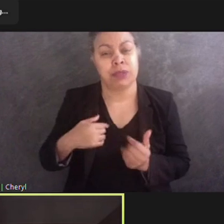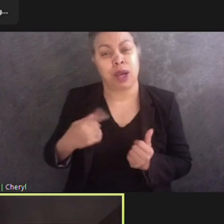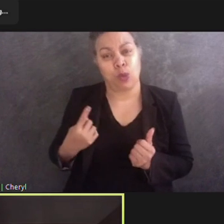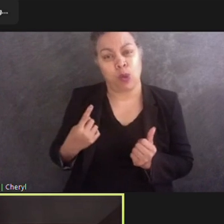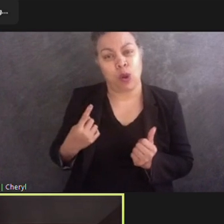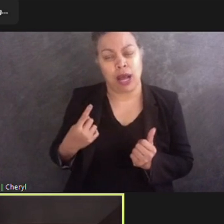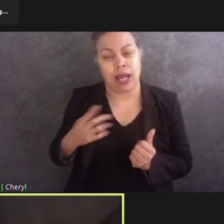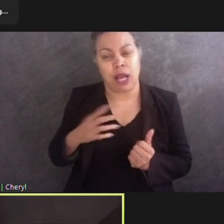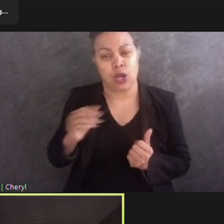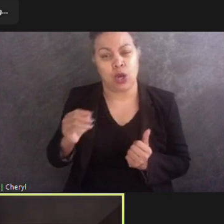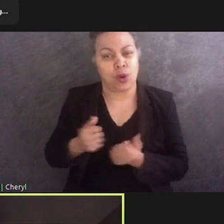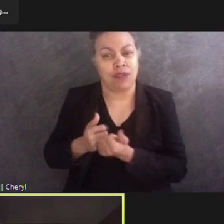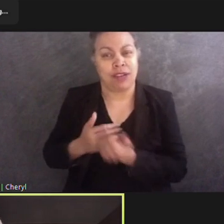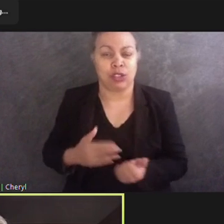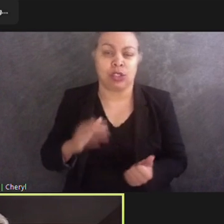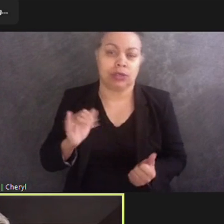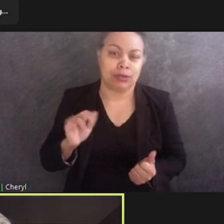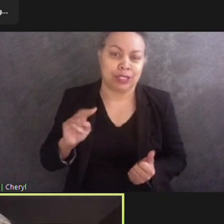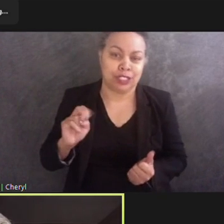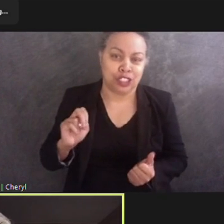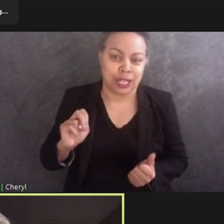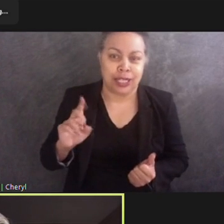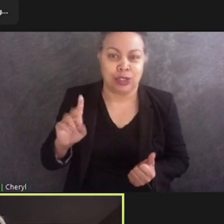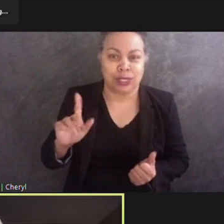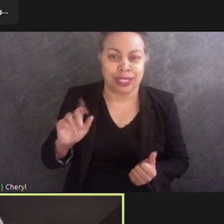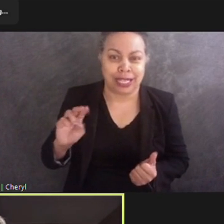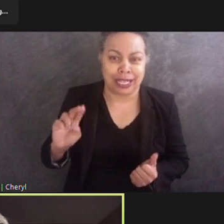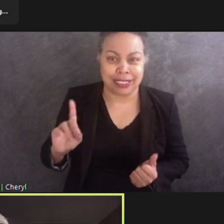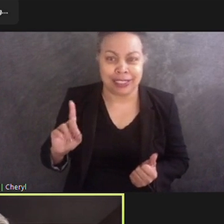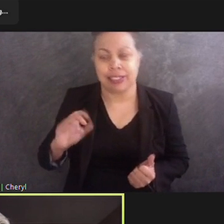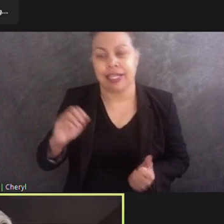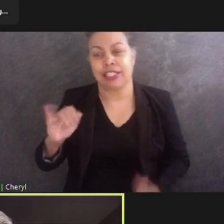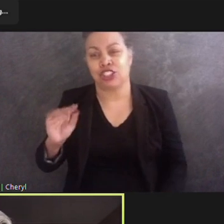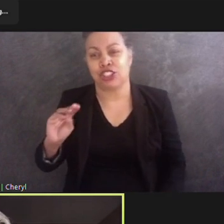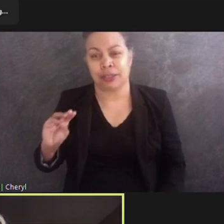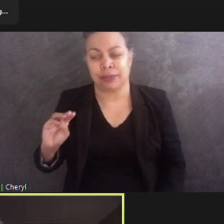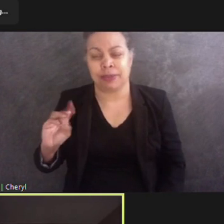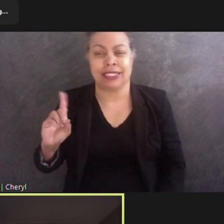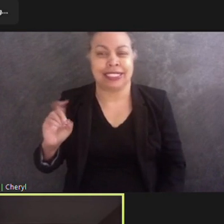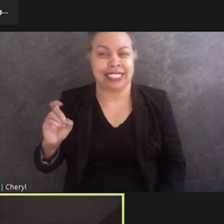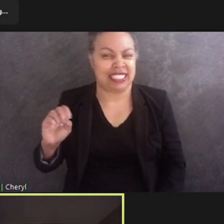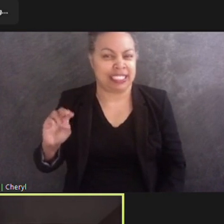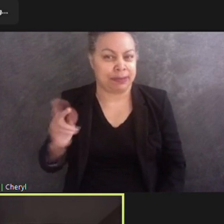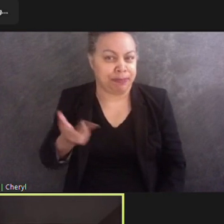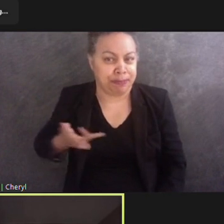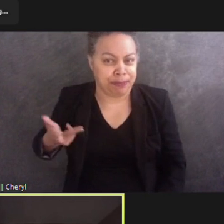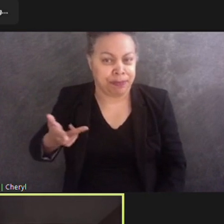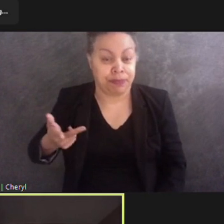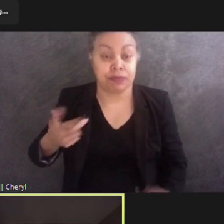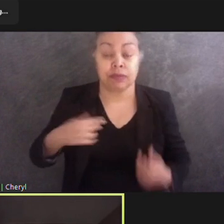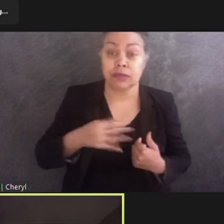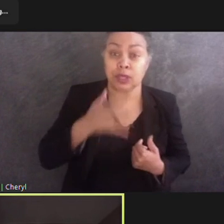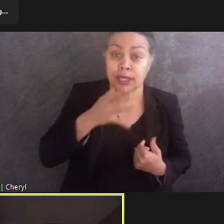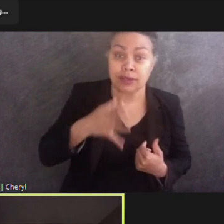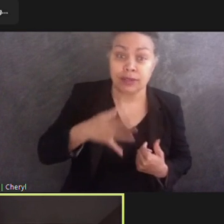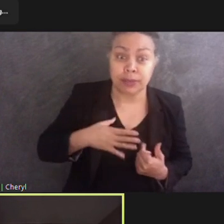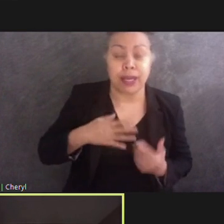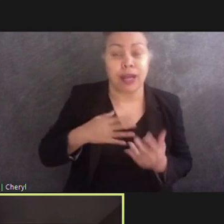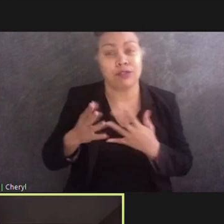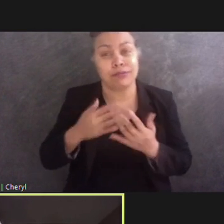Dixon. I am a white female and I have blonde graying hair and I'm wearing a white shirt and a gray jacket. I